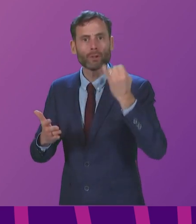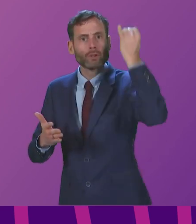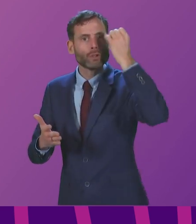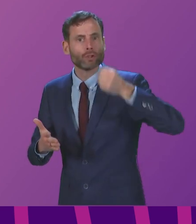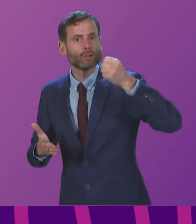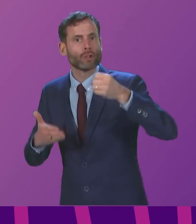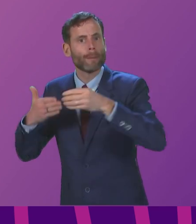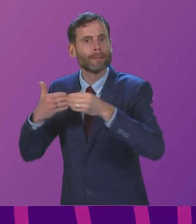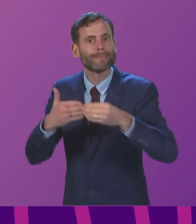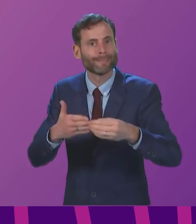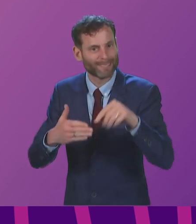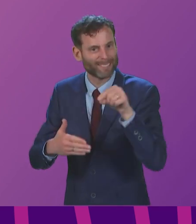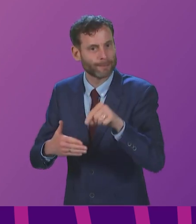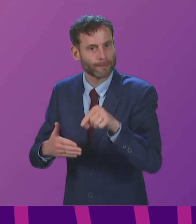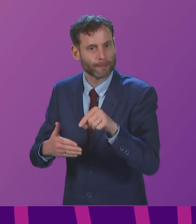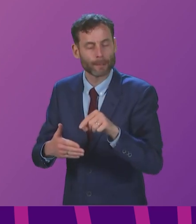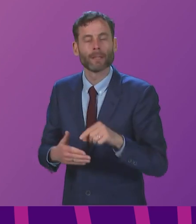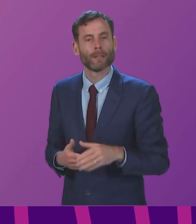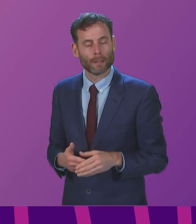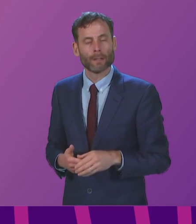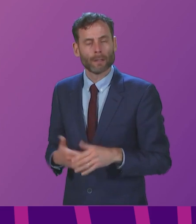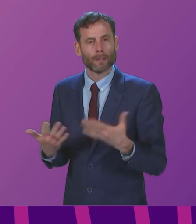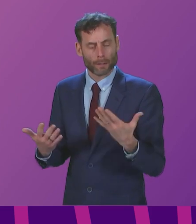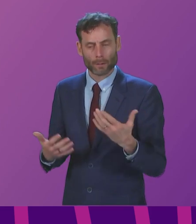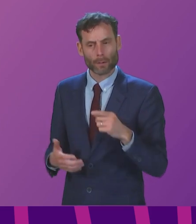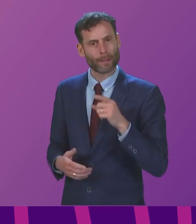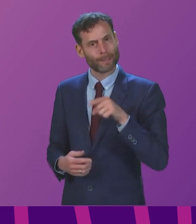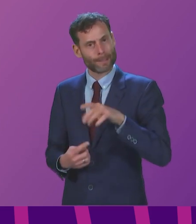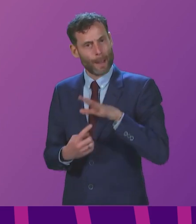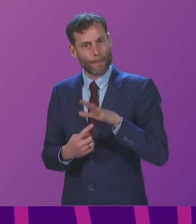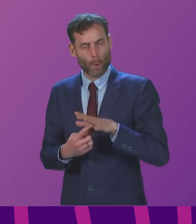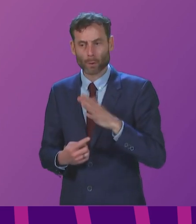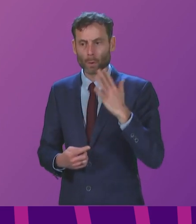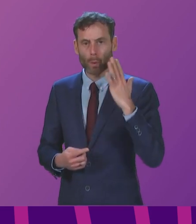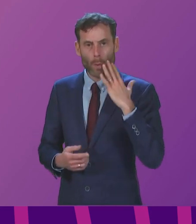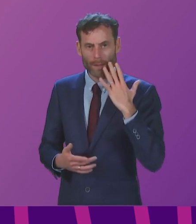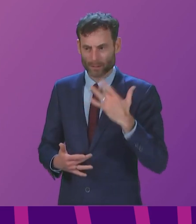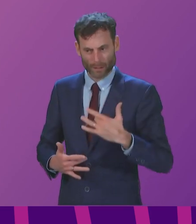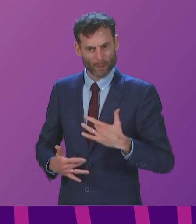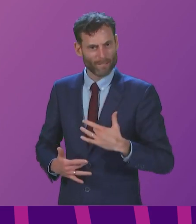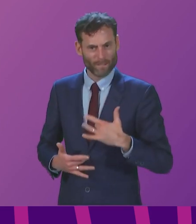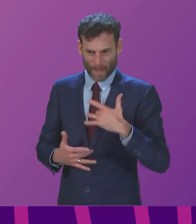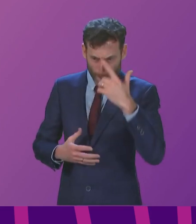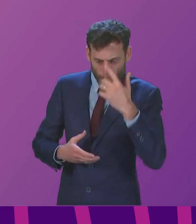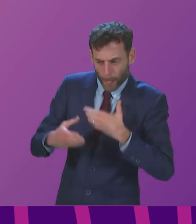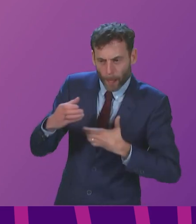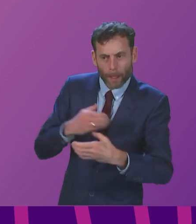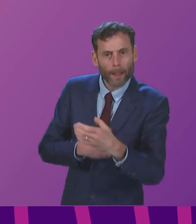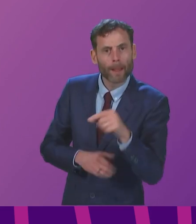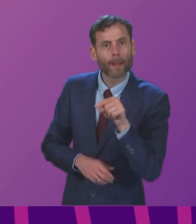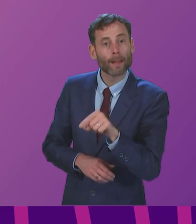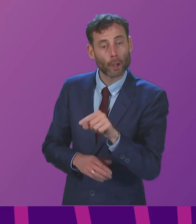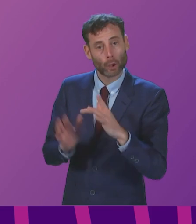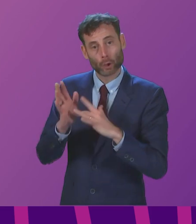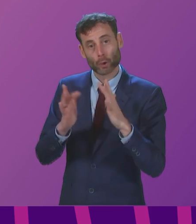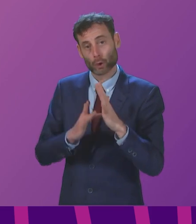literally means to feel with. In our verse that I just read, we see that